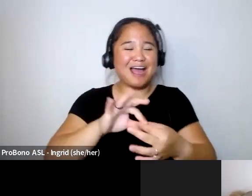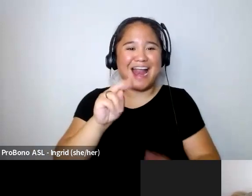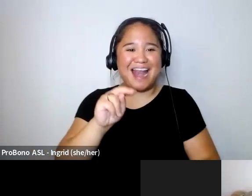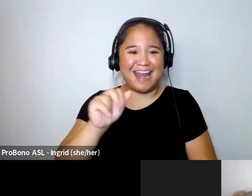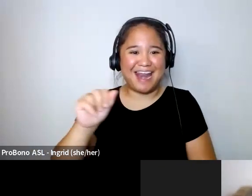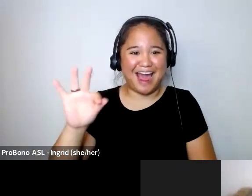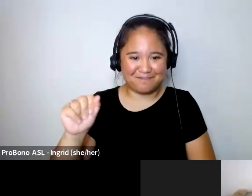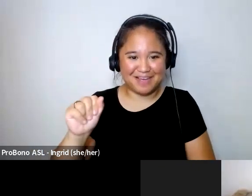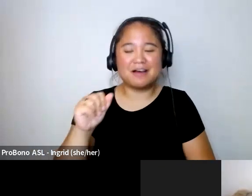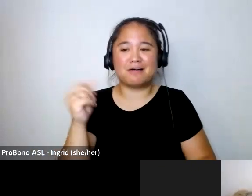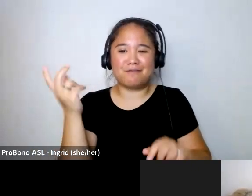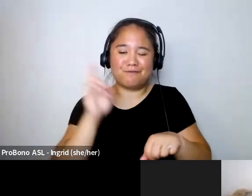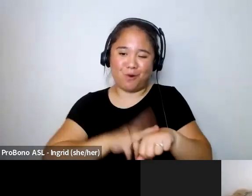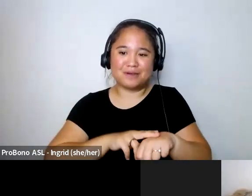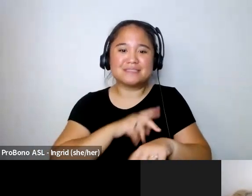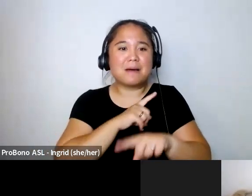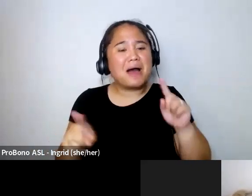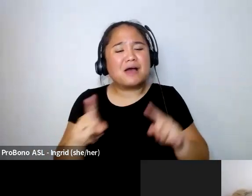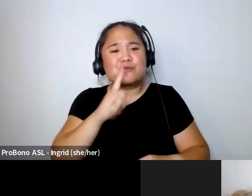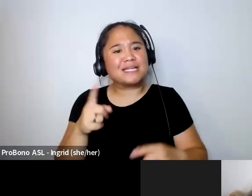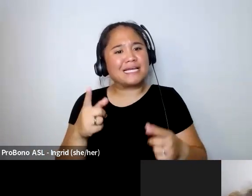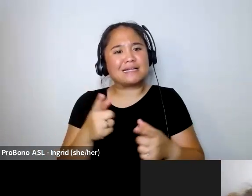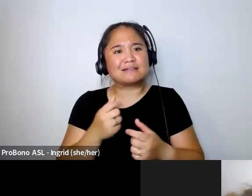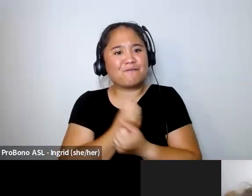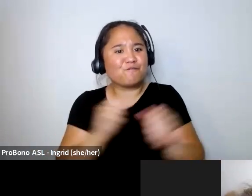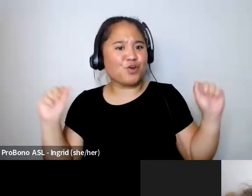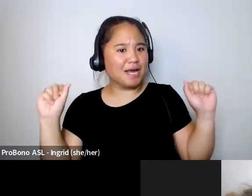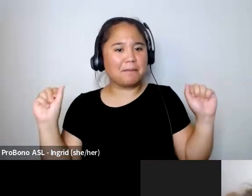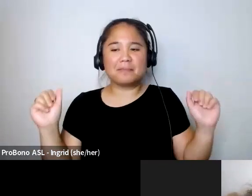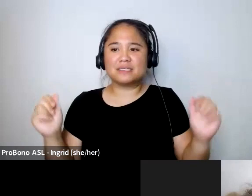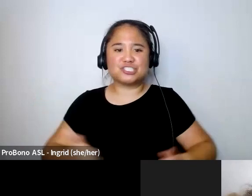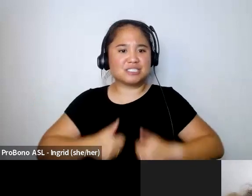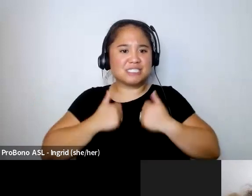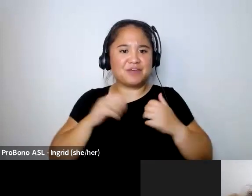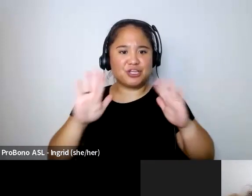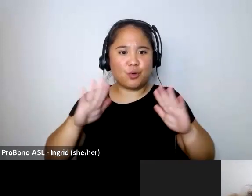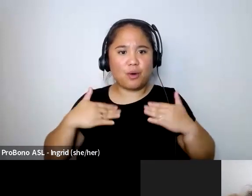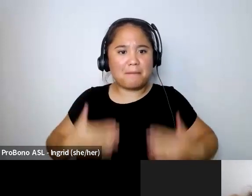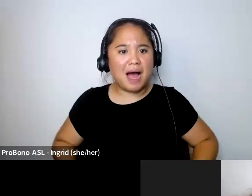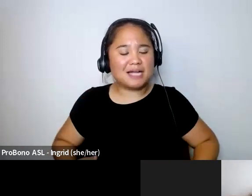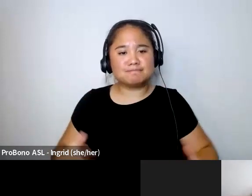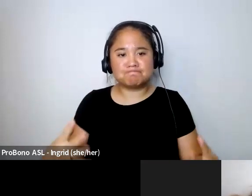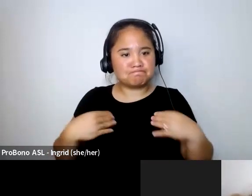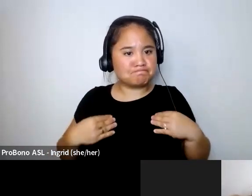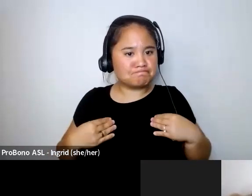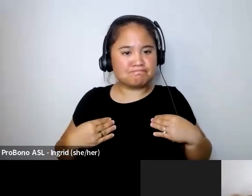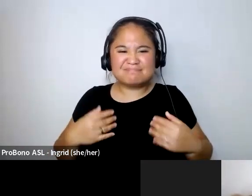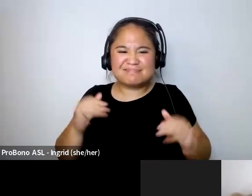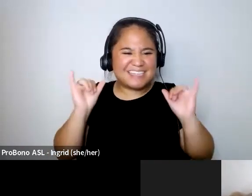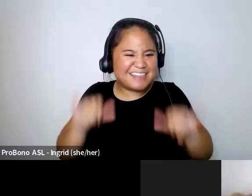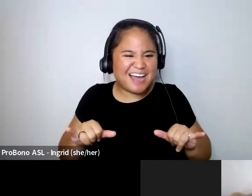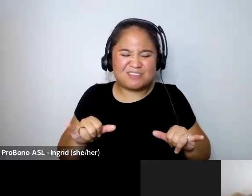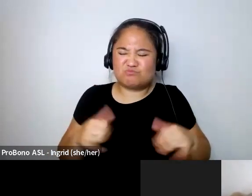fat liberation i mean it means to be the freedom of just living in your body you know that's that's